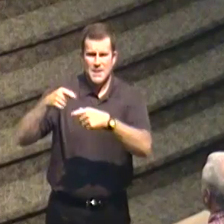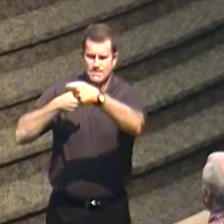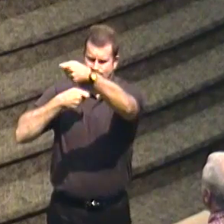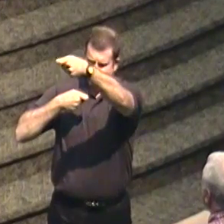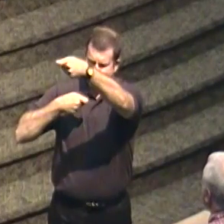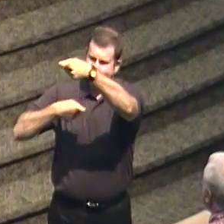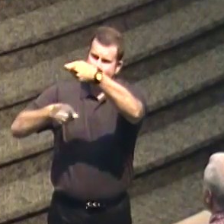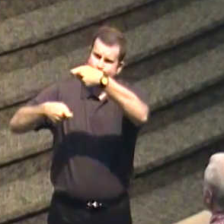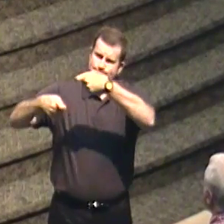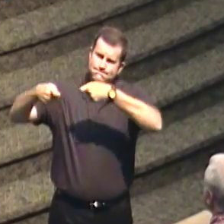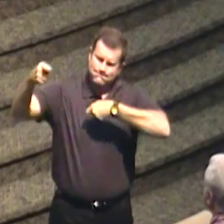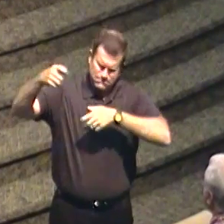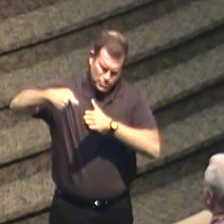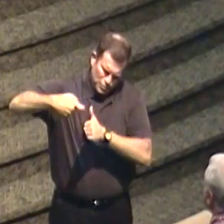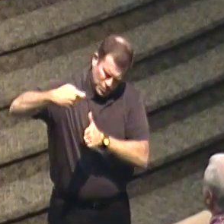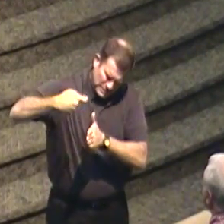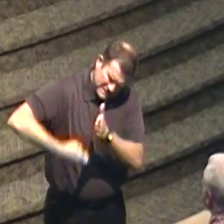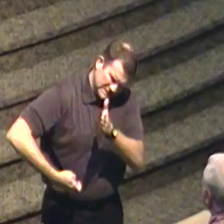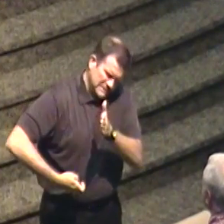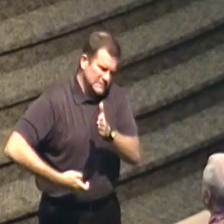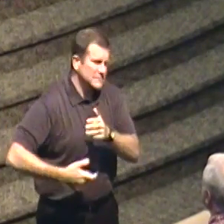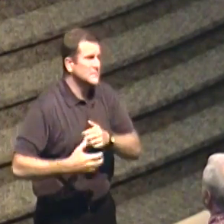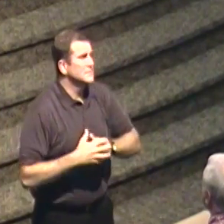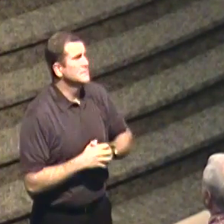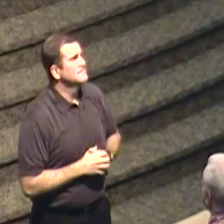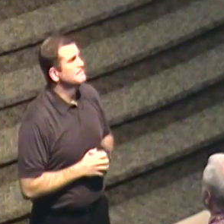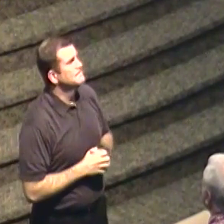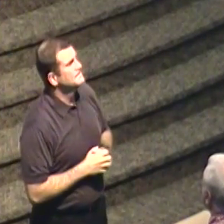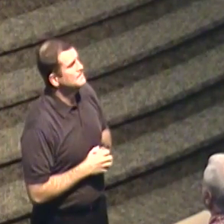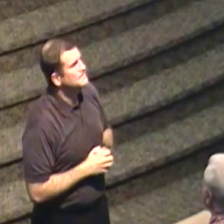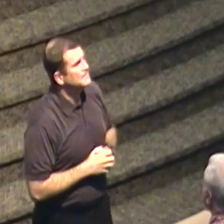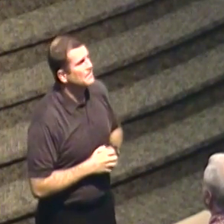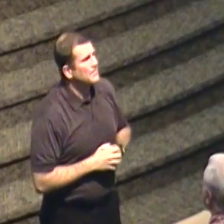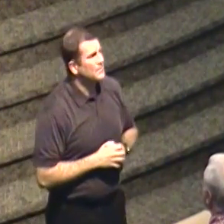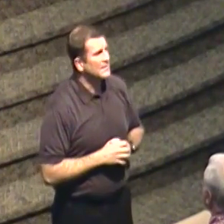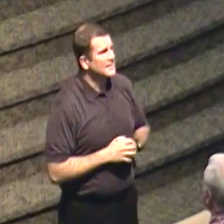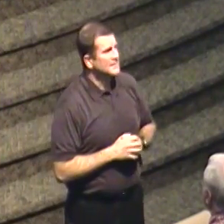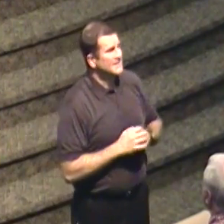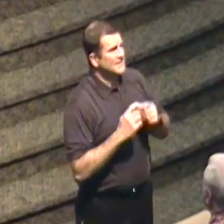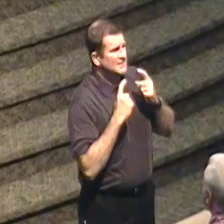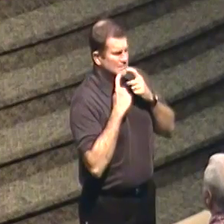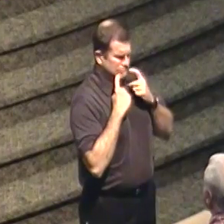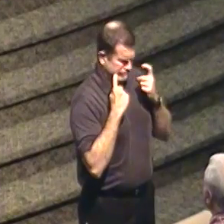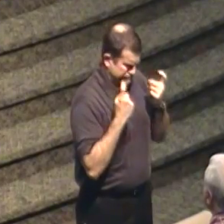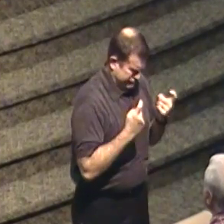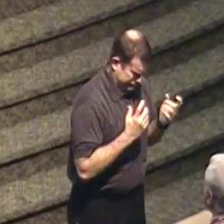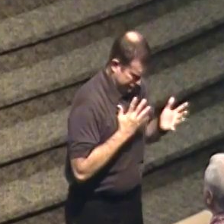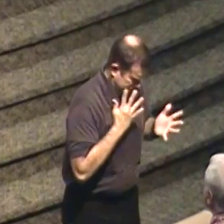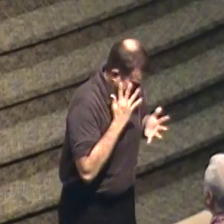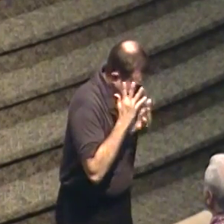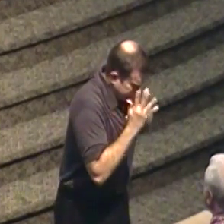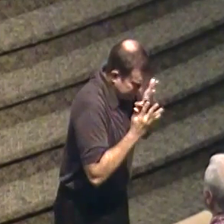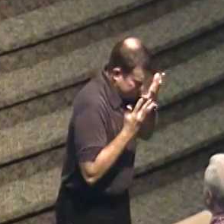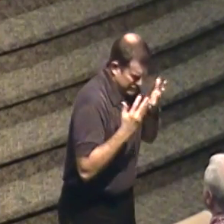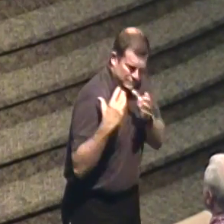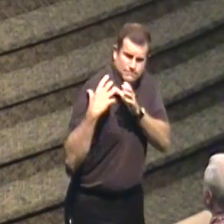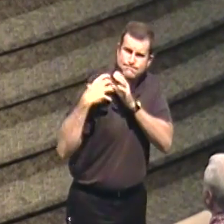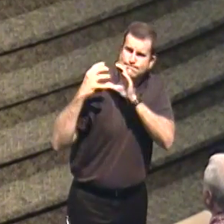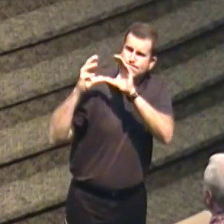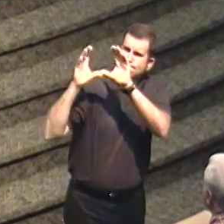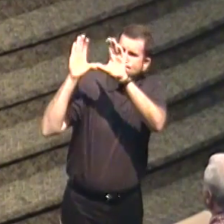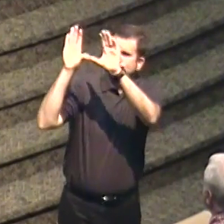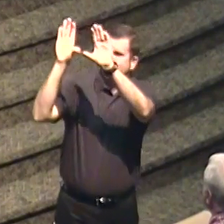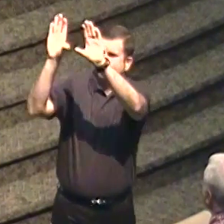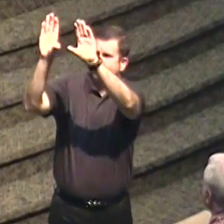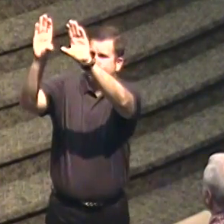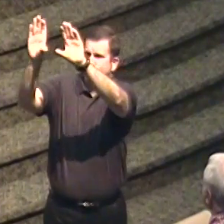of high demand you know who's singing shameful